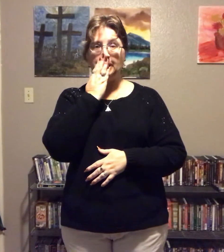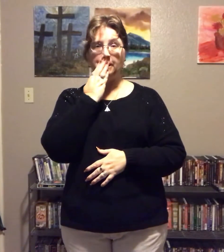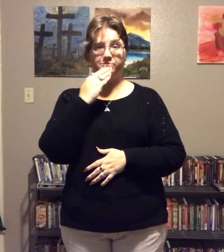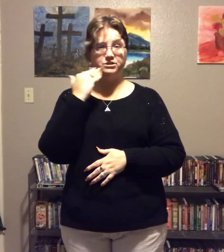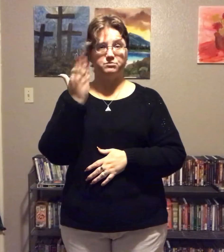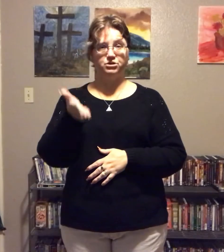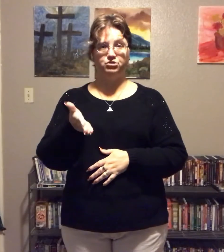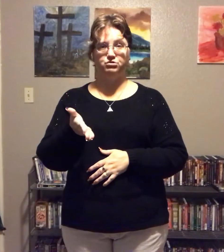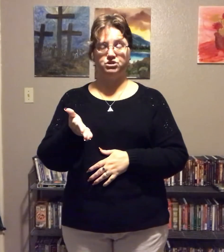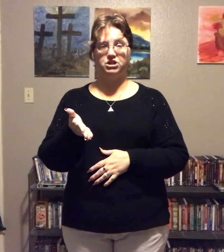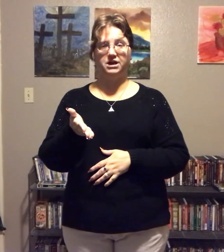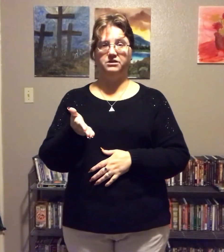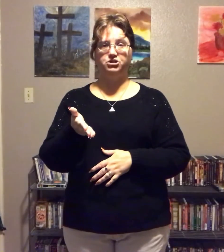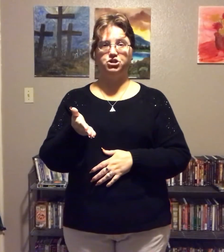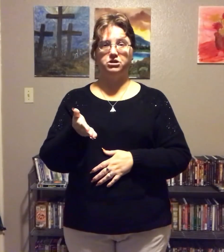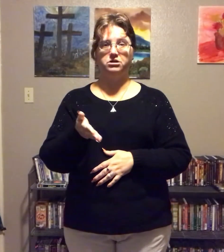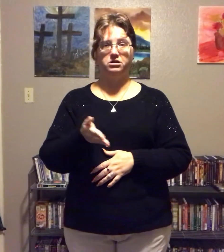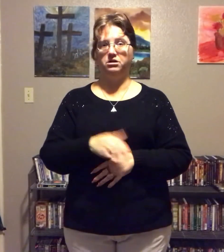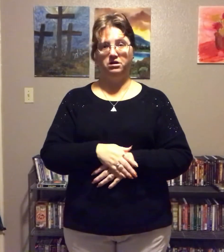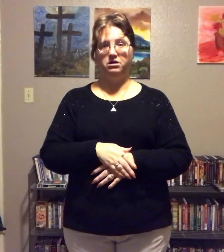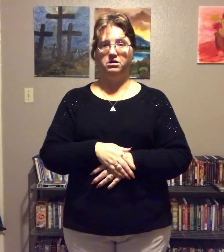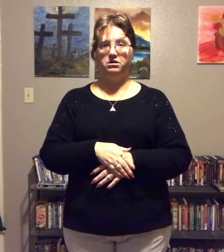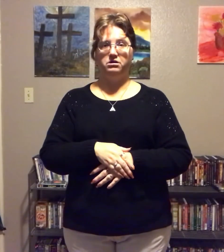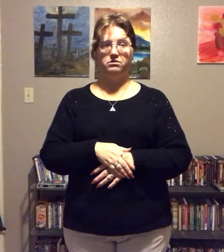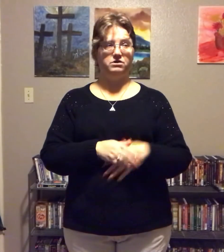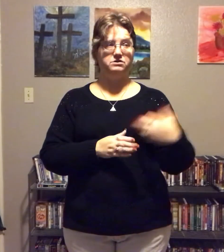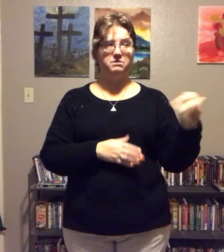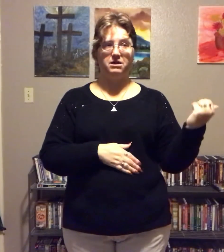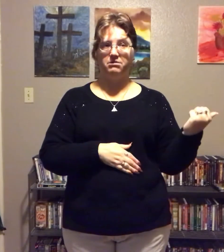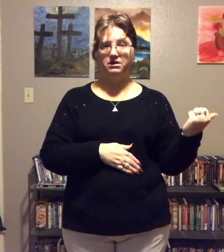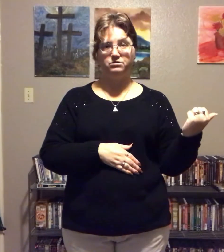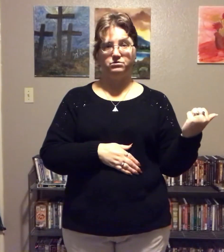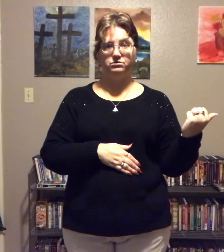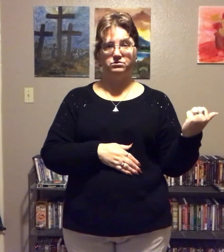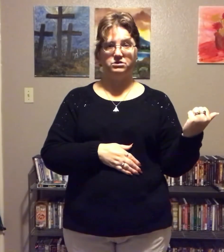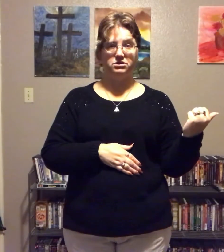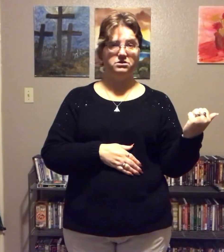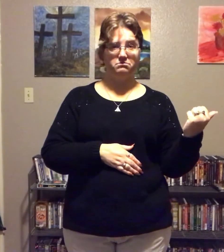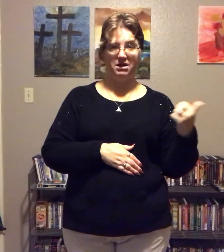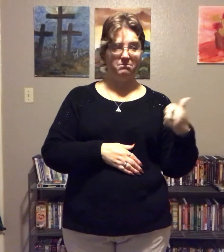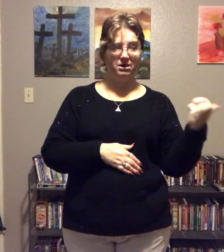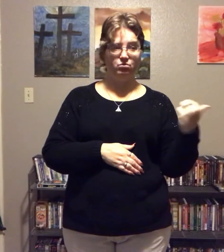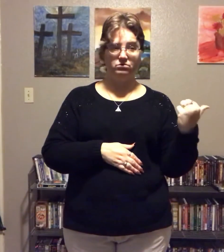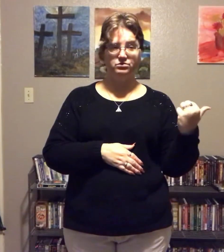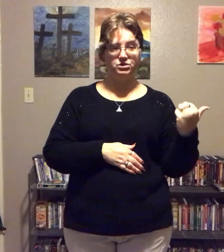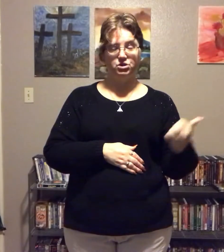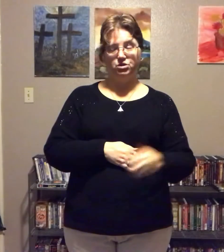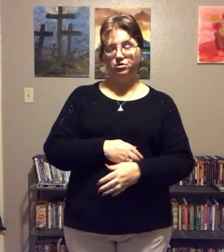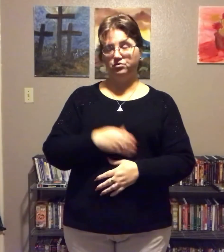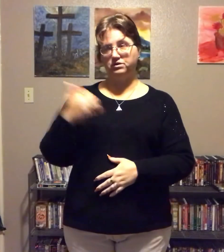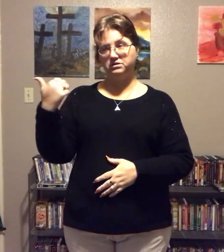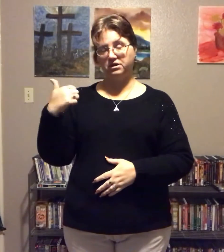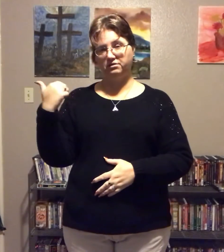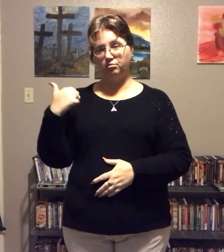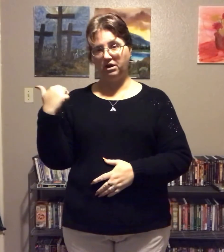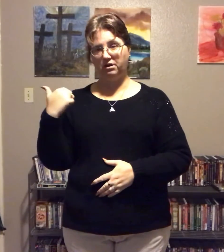I'm just putting you to a challenge. Trust man-made rules or trust God's way.